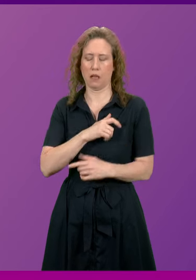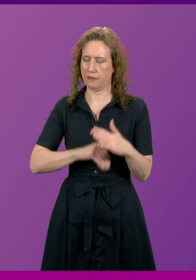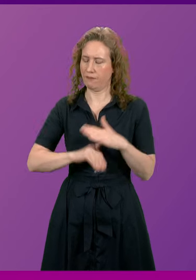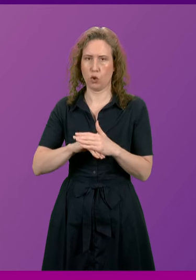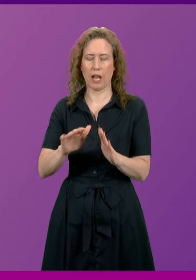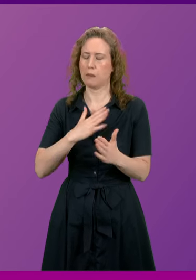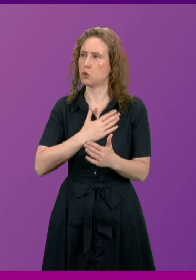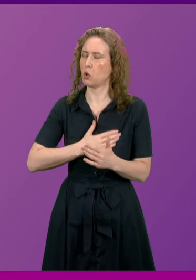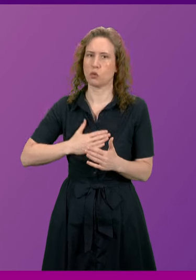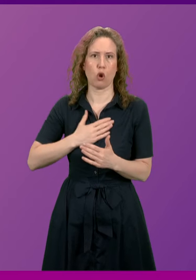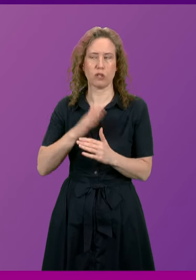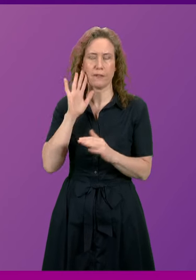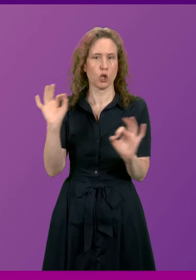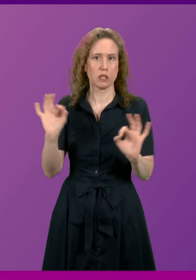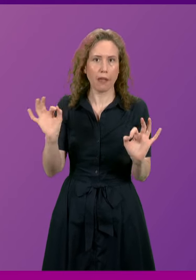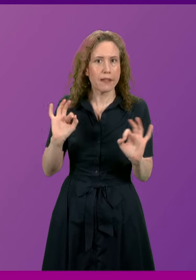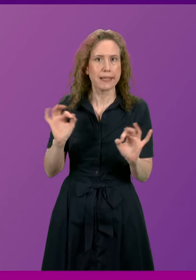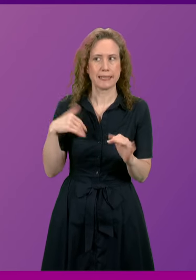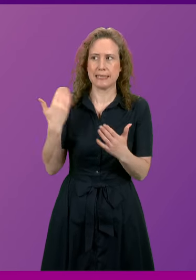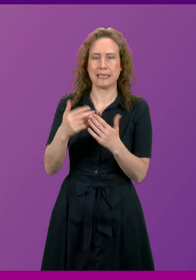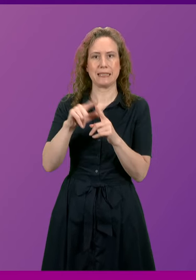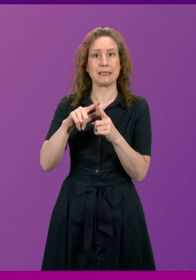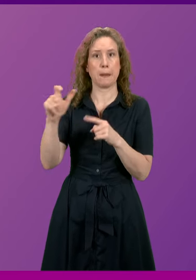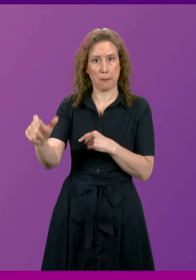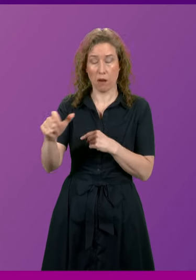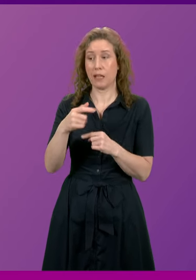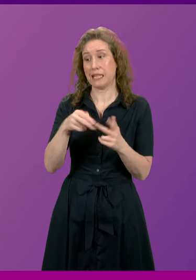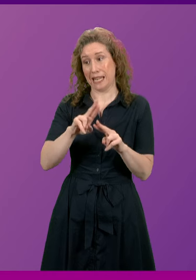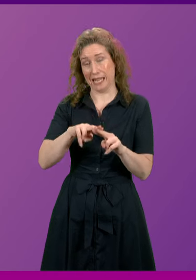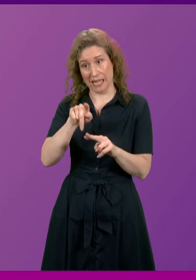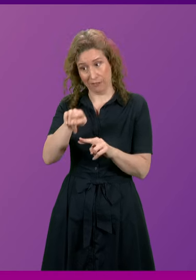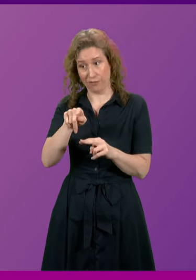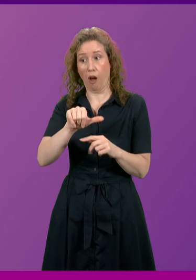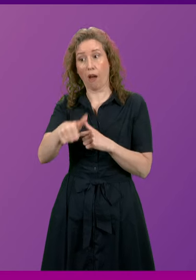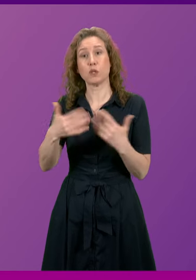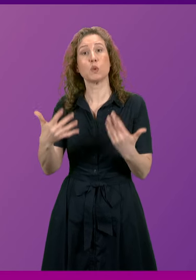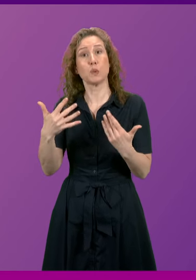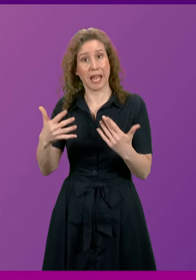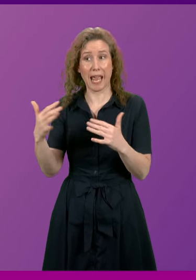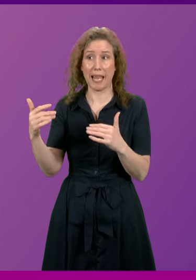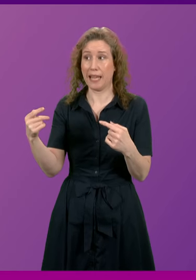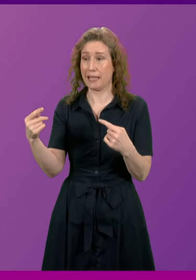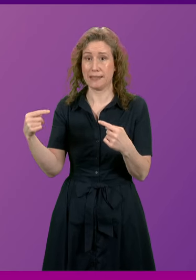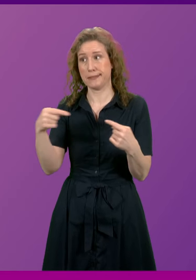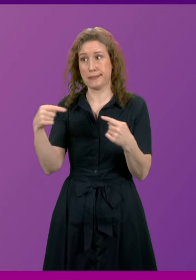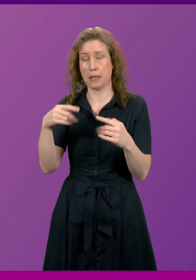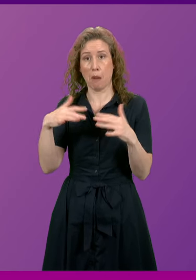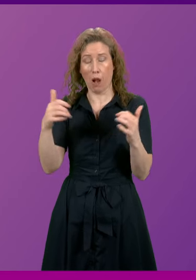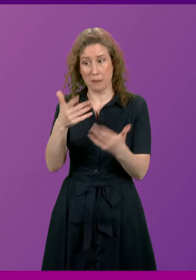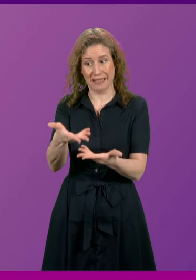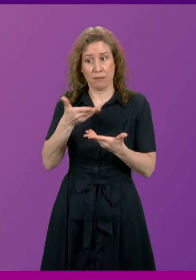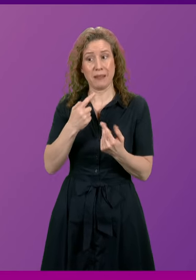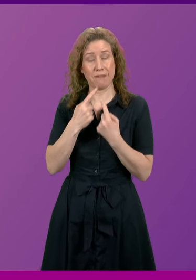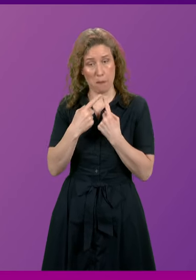and I'm sorry that she's not heard anything since December and if Mr Sauer in the aftermath of today's exchanges would like to advise me of the